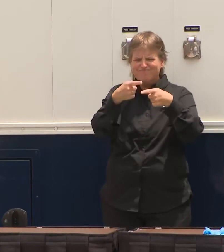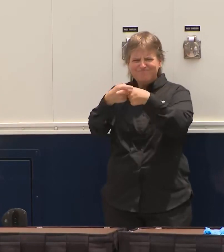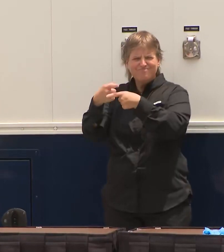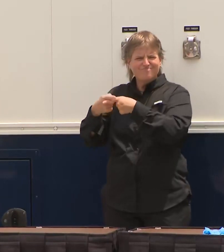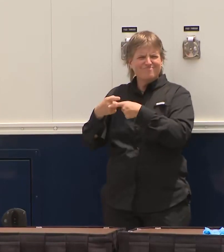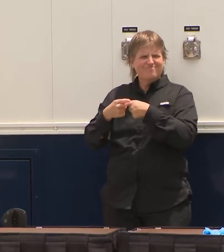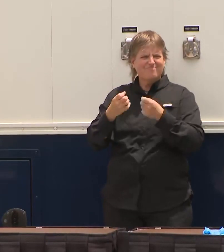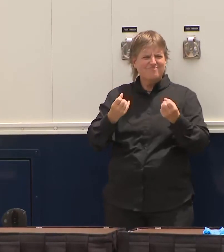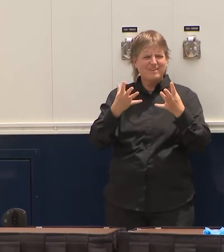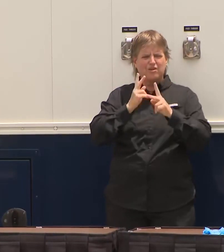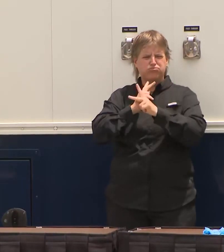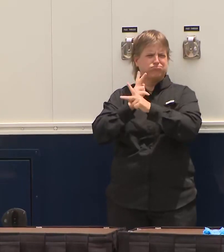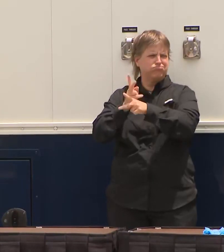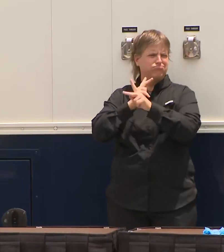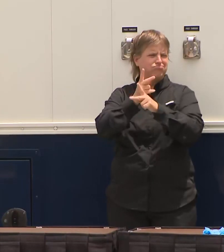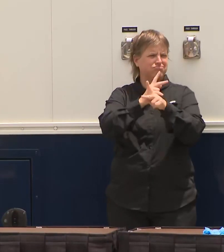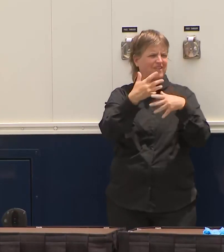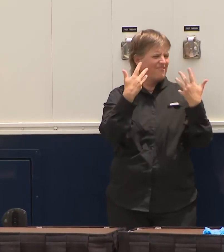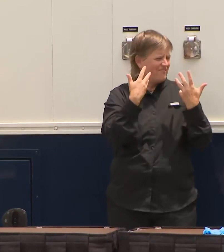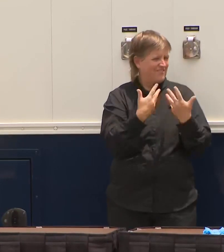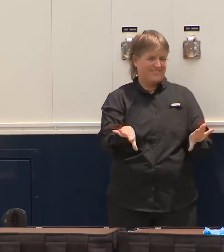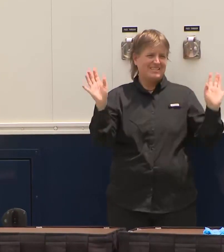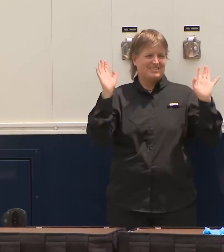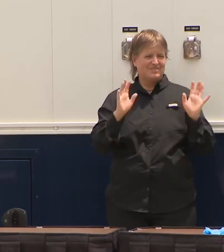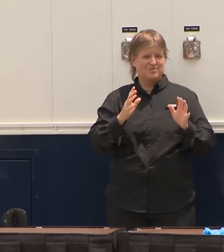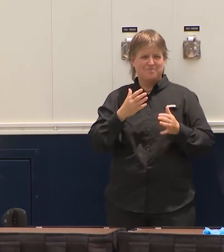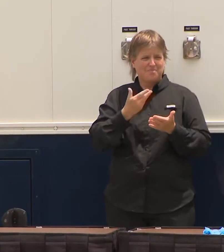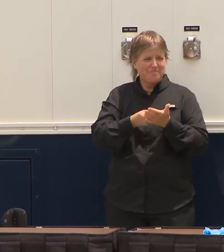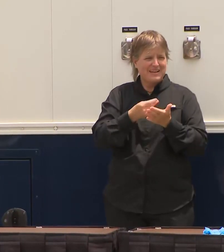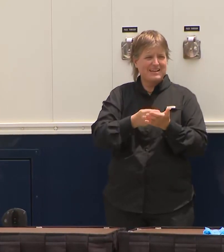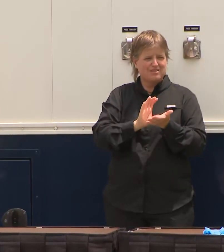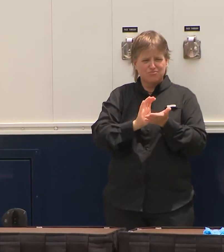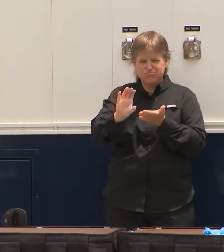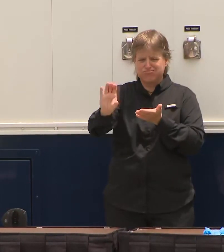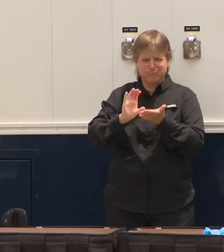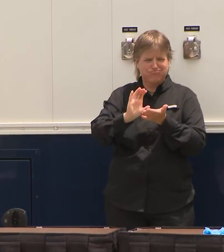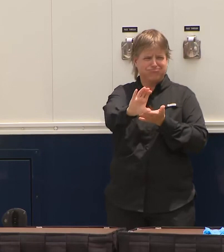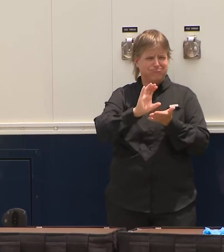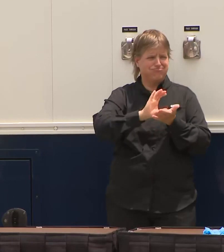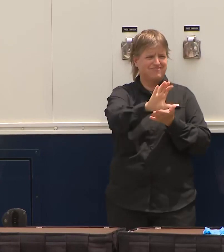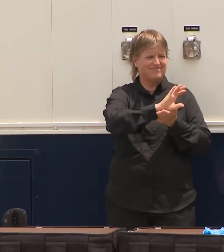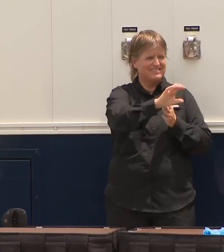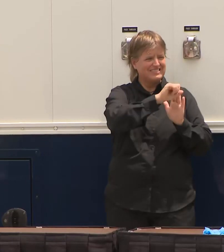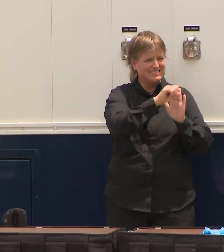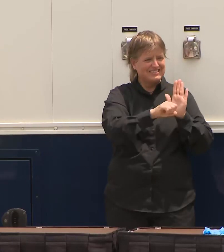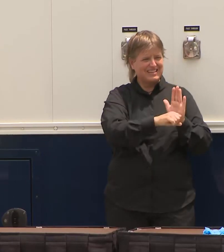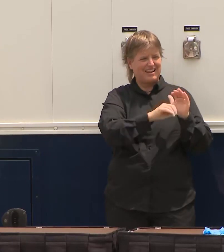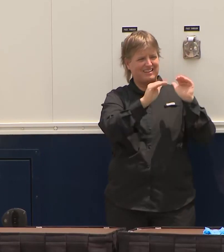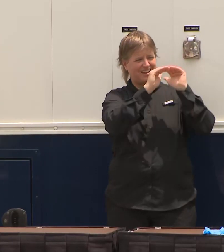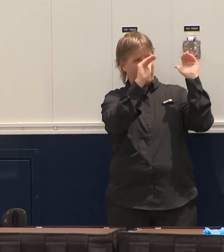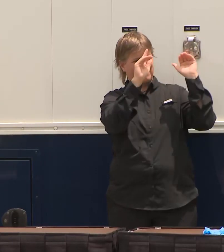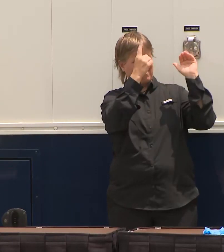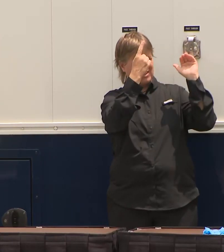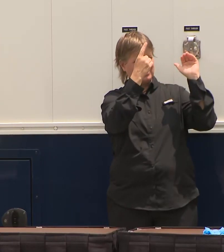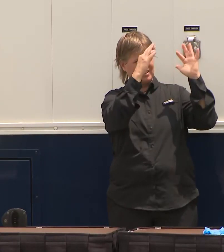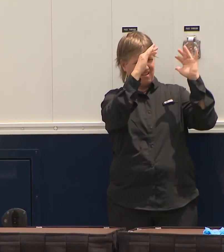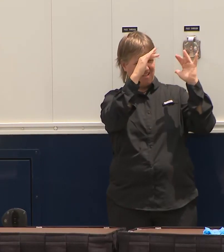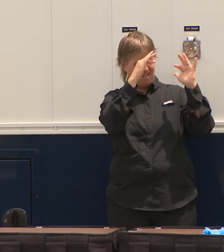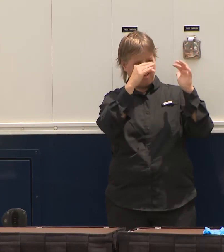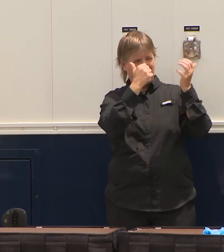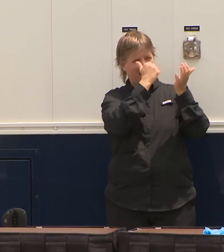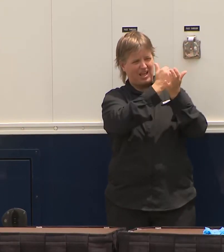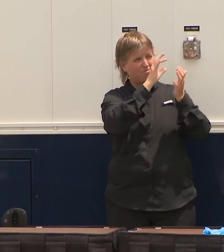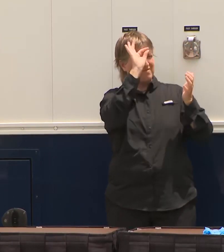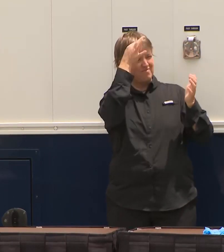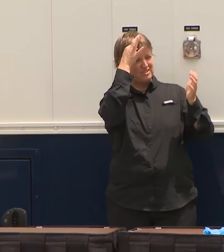so you know I've said get the money out do what you do at the state level and then we really want to help and prod the feds to get get